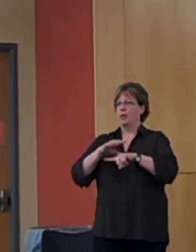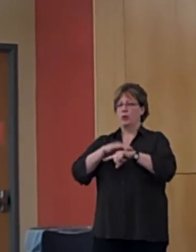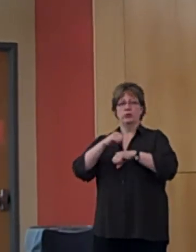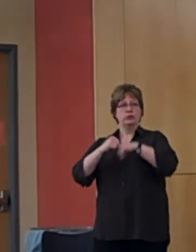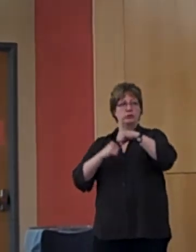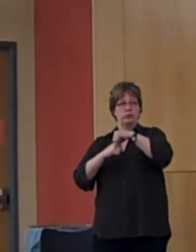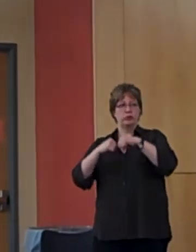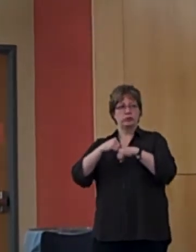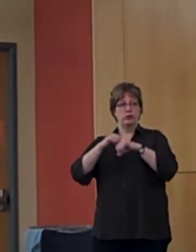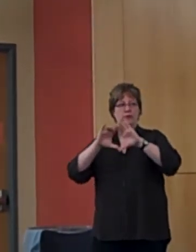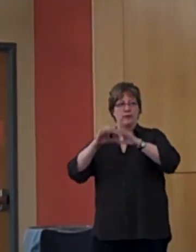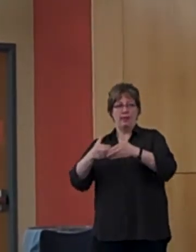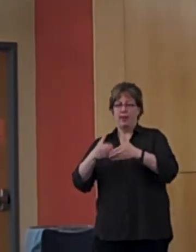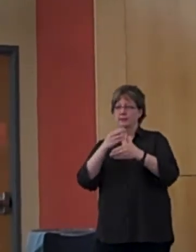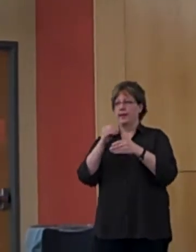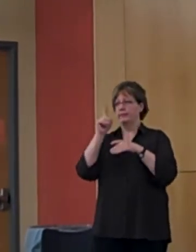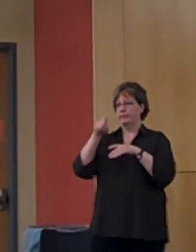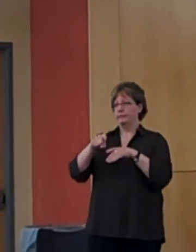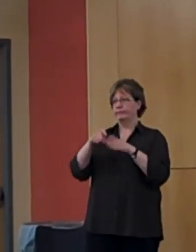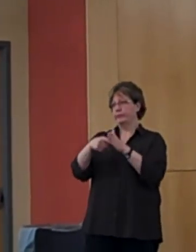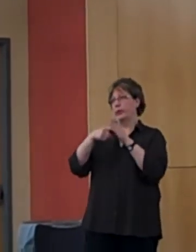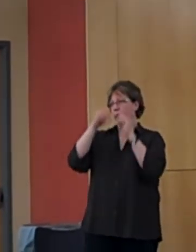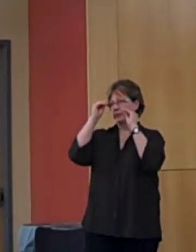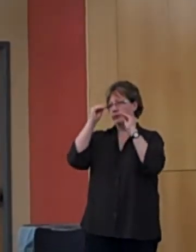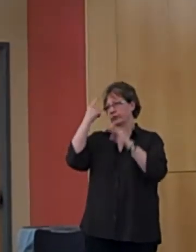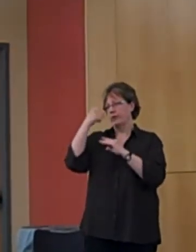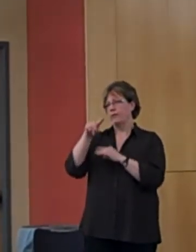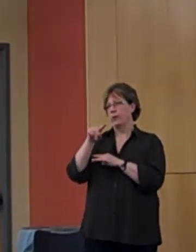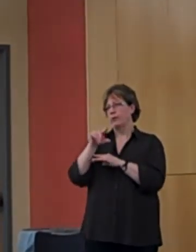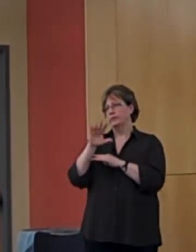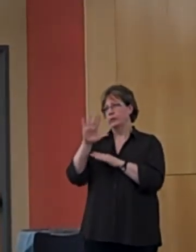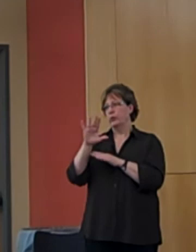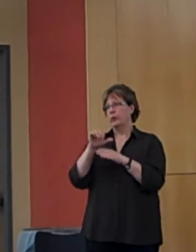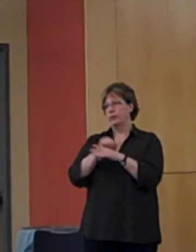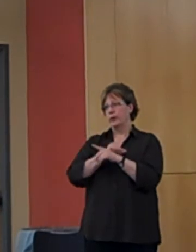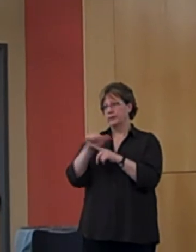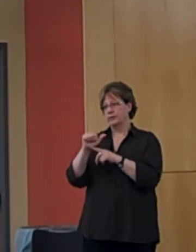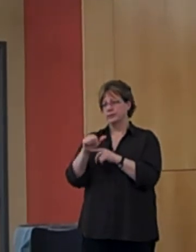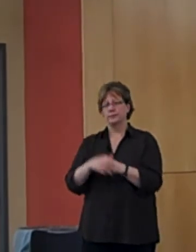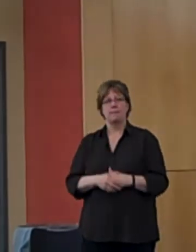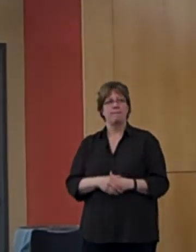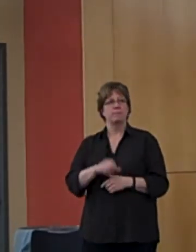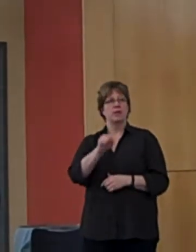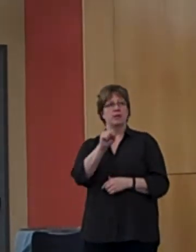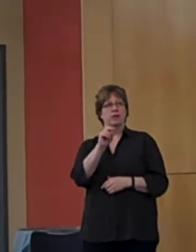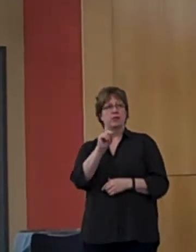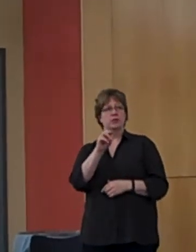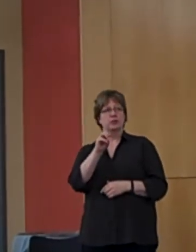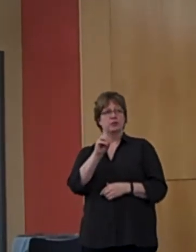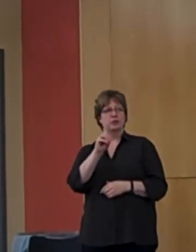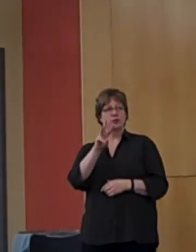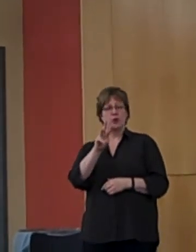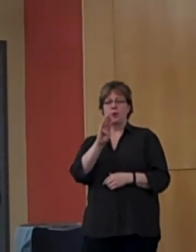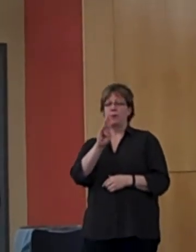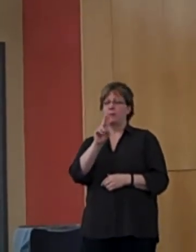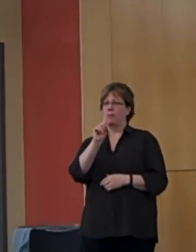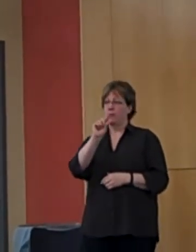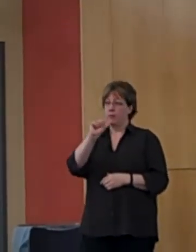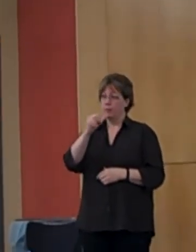class and the guidance of an instructor to perform your practice. Snow Buddha Yoga meets at convenient times several days a